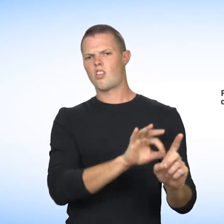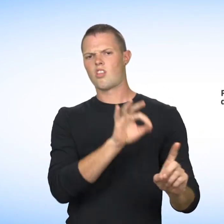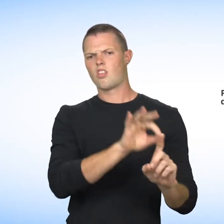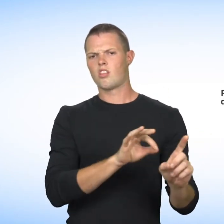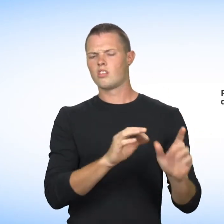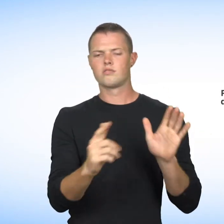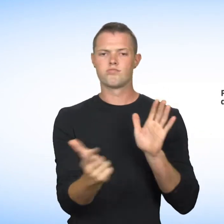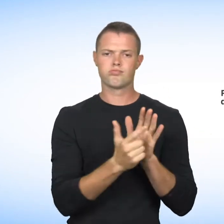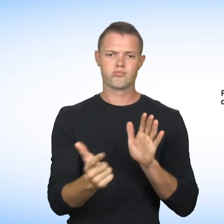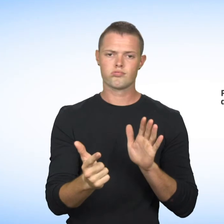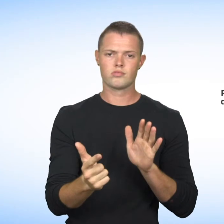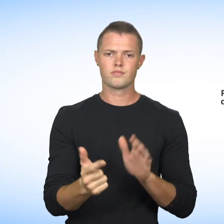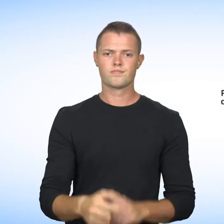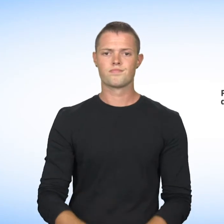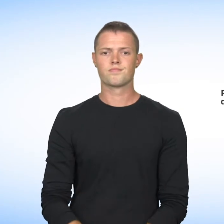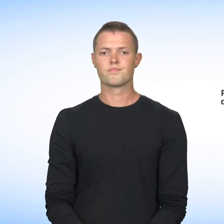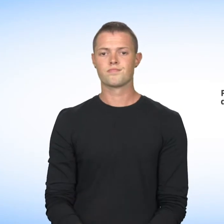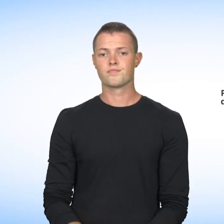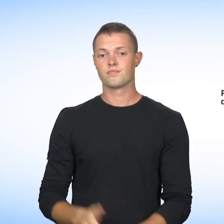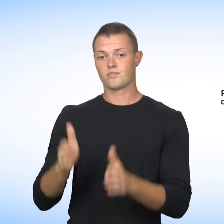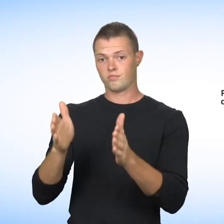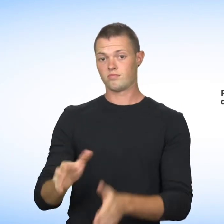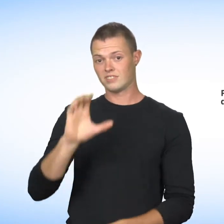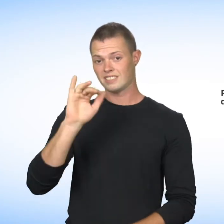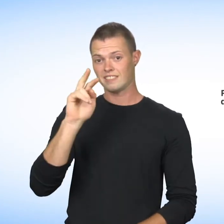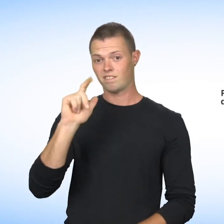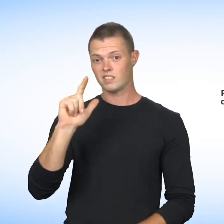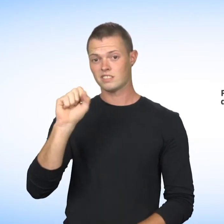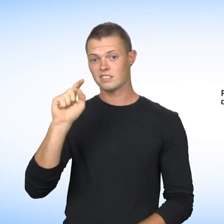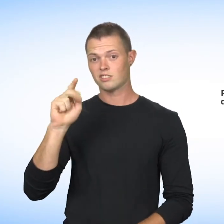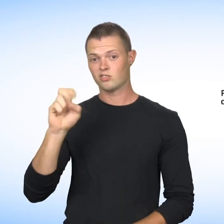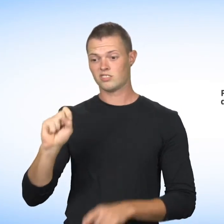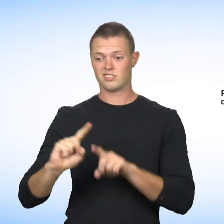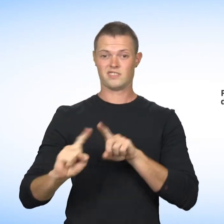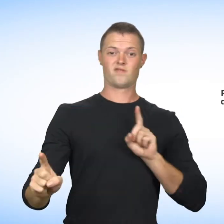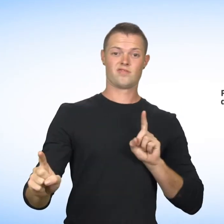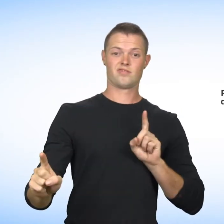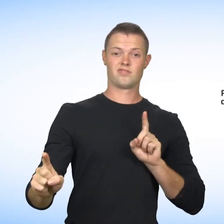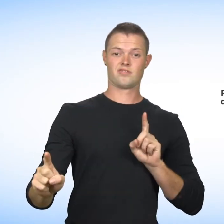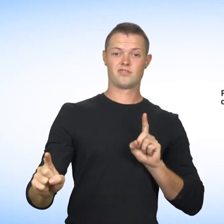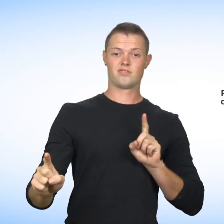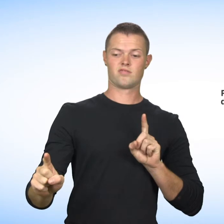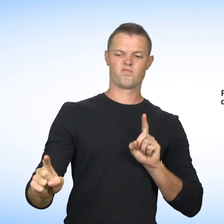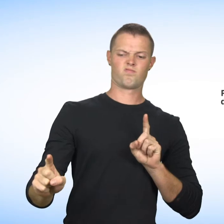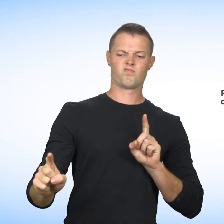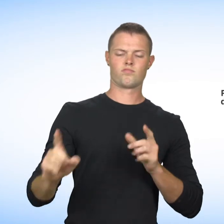is a prohibited ground of discrimination and harassment. This means that you cannot be treated differently